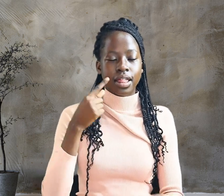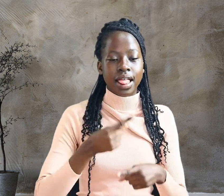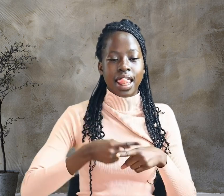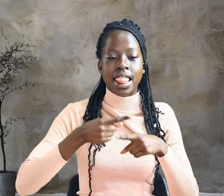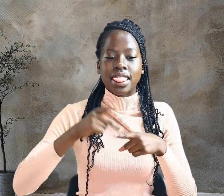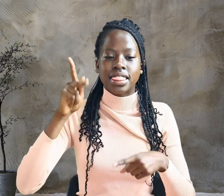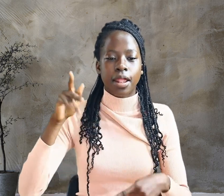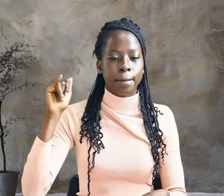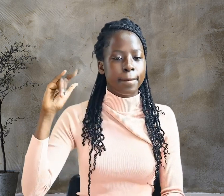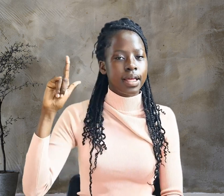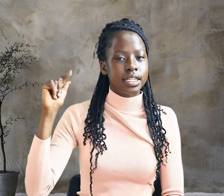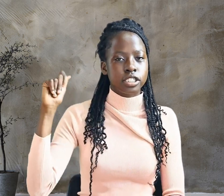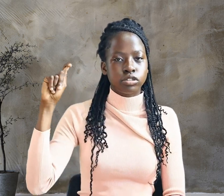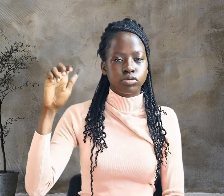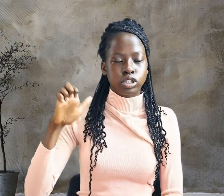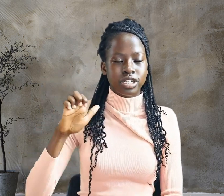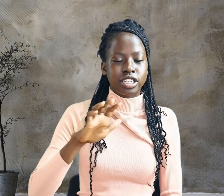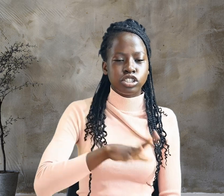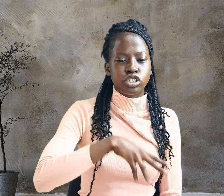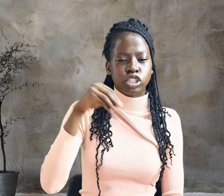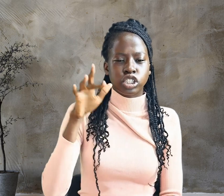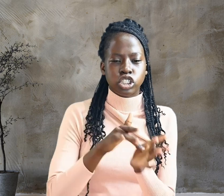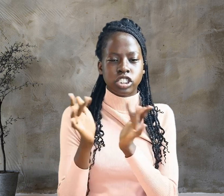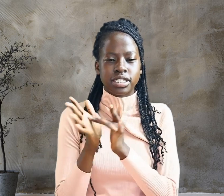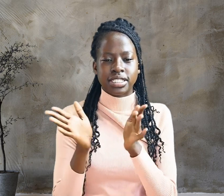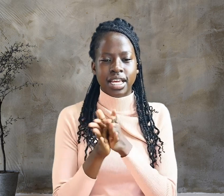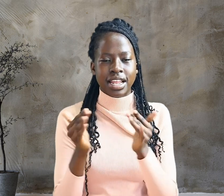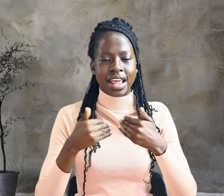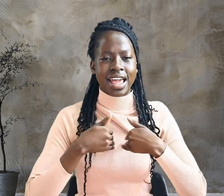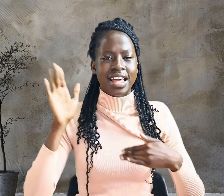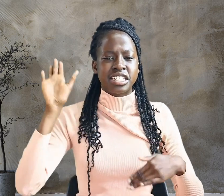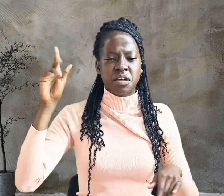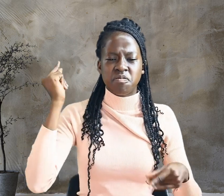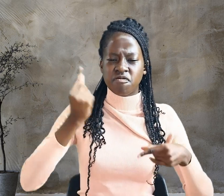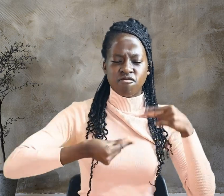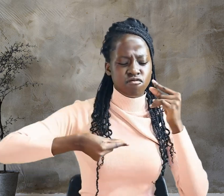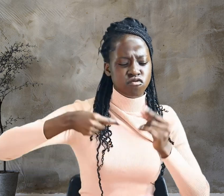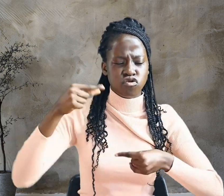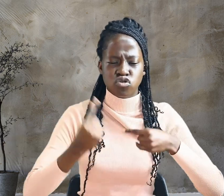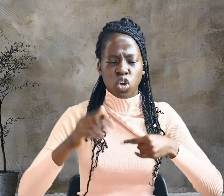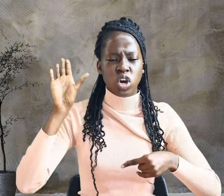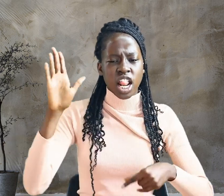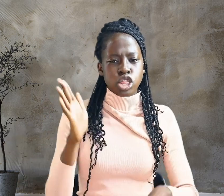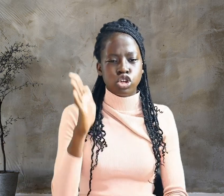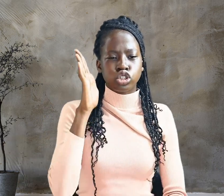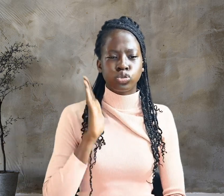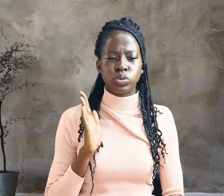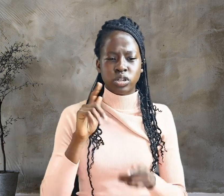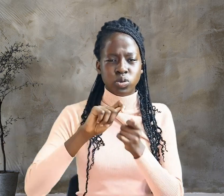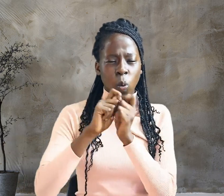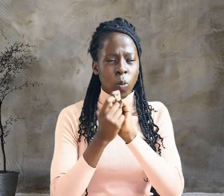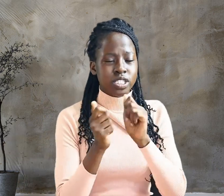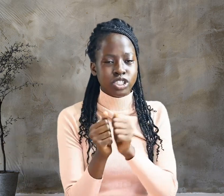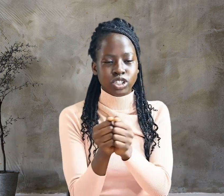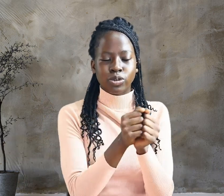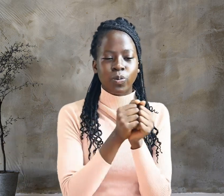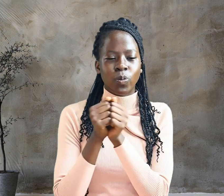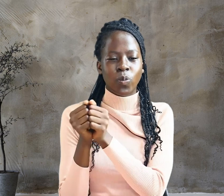Then Pilate took Jesus and had him flogged. The soldiers twisted together a crown of